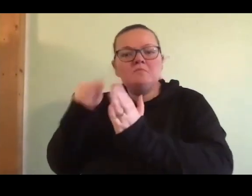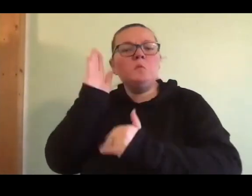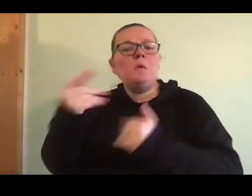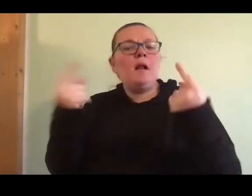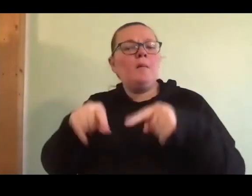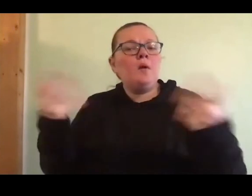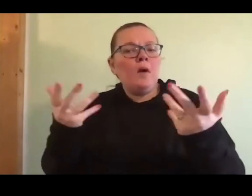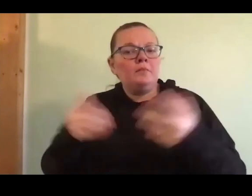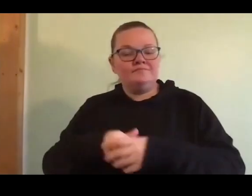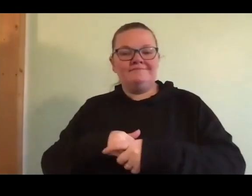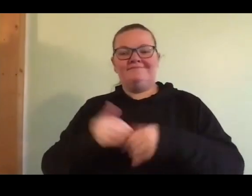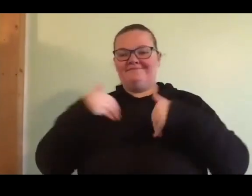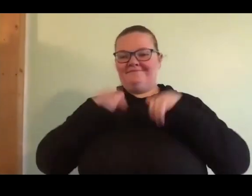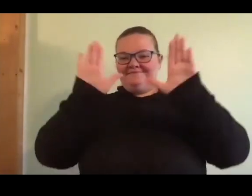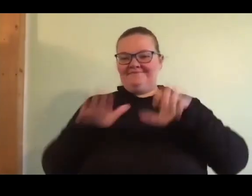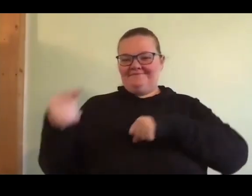Have a nice day.